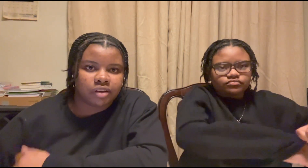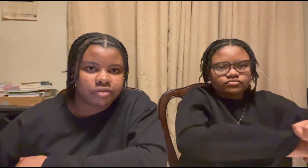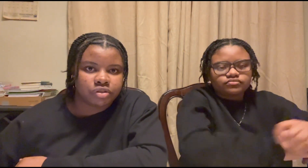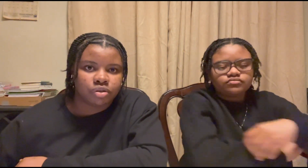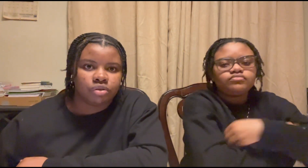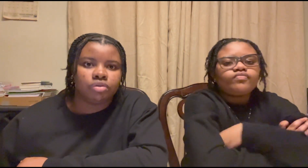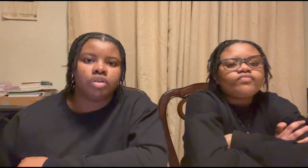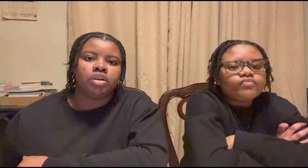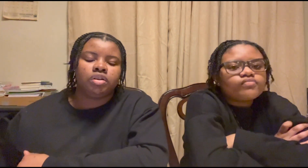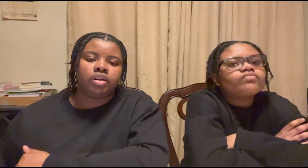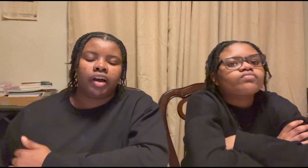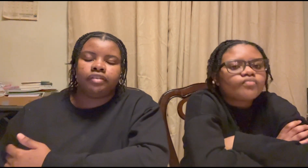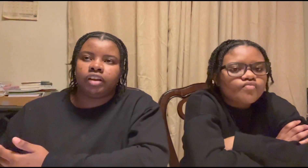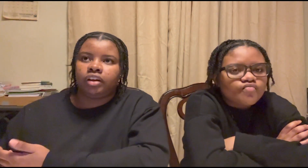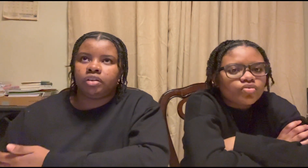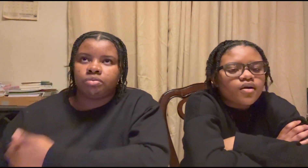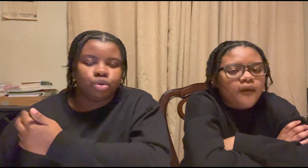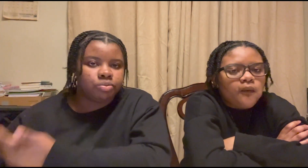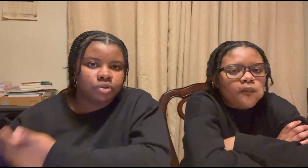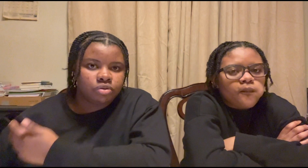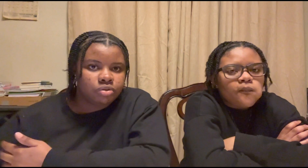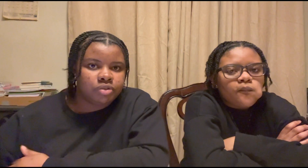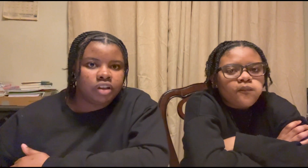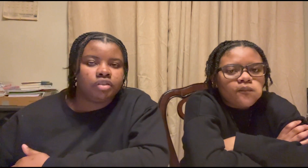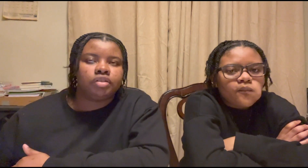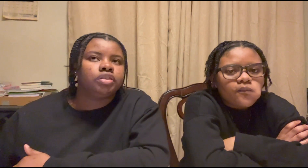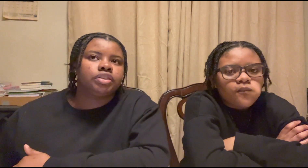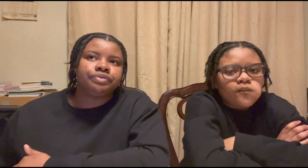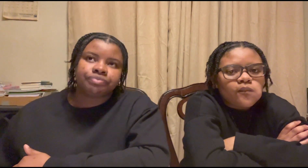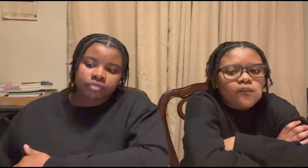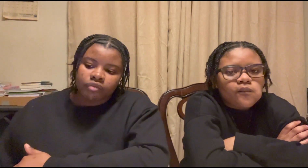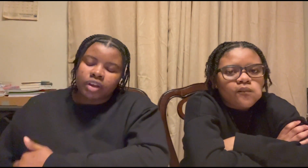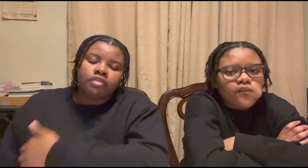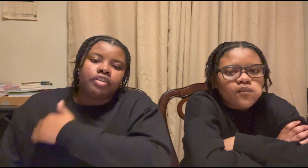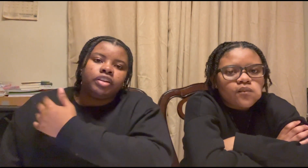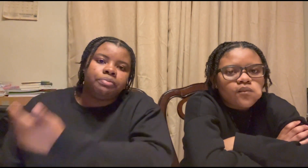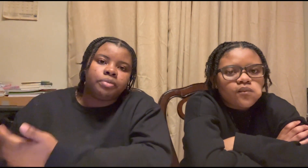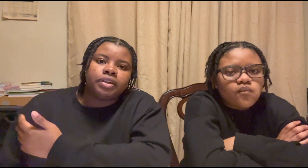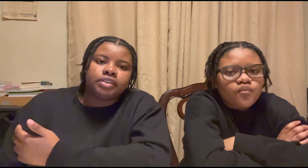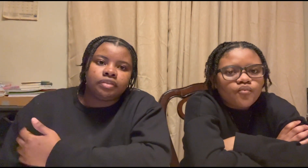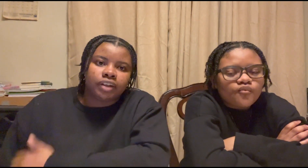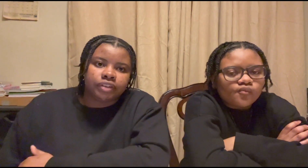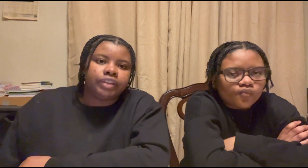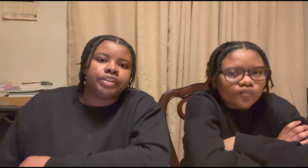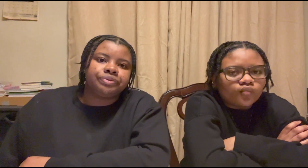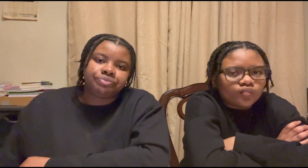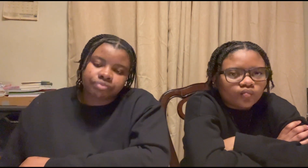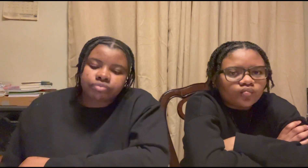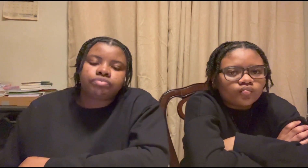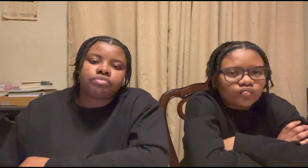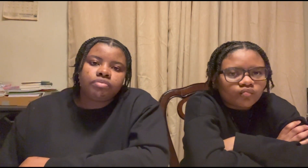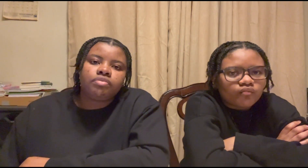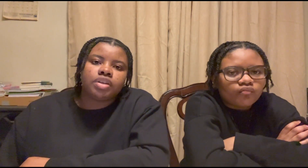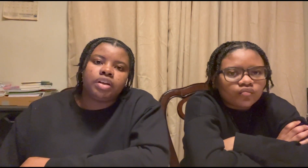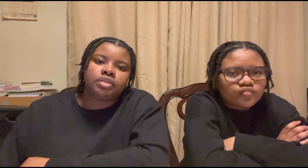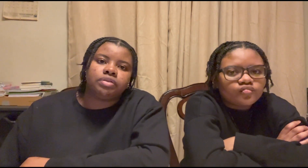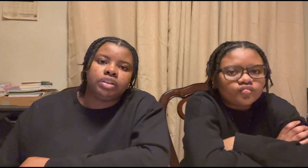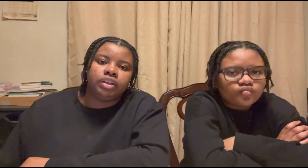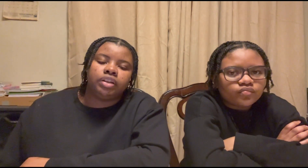comfort zone have like multiple youtube channels and finally put myself out there that's really it